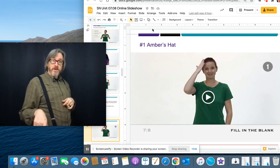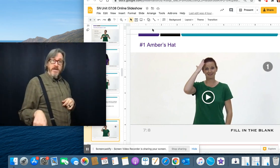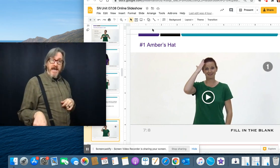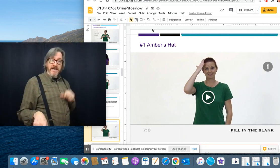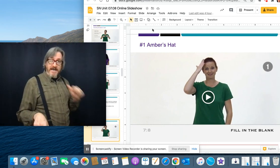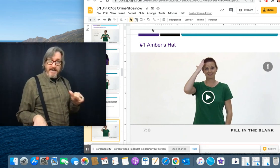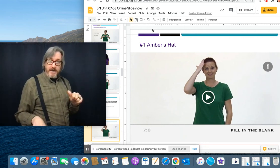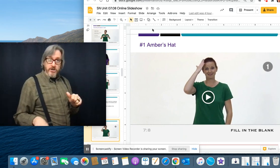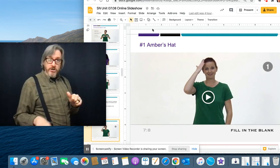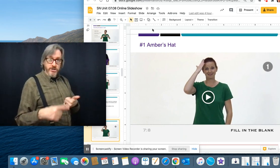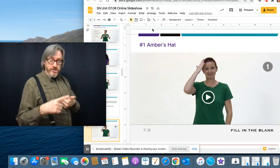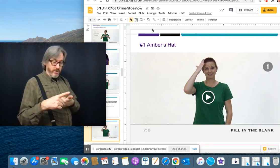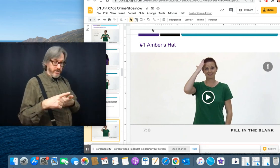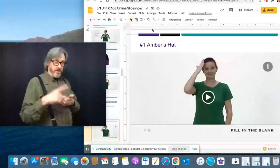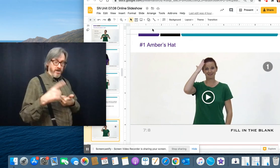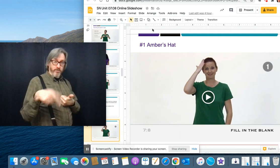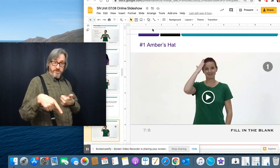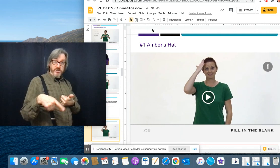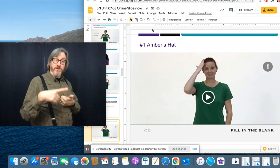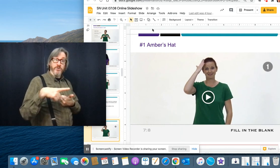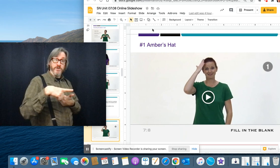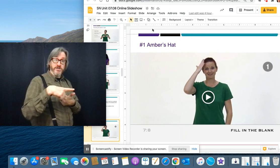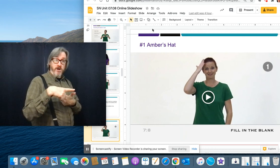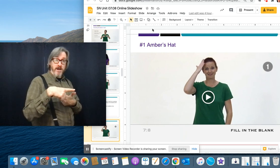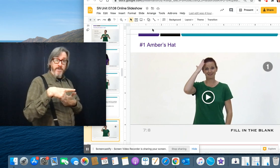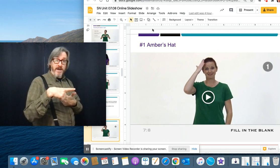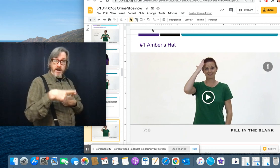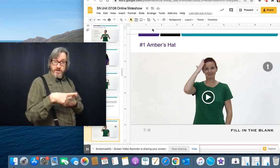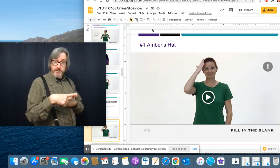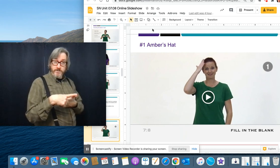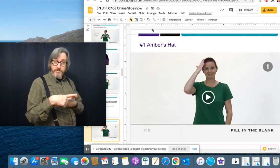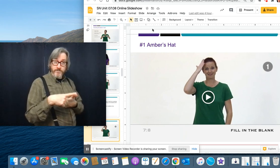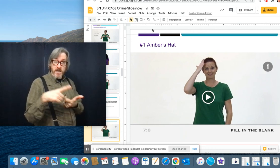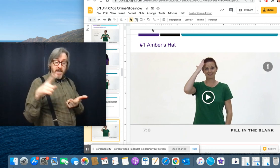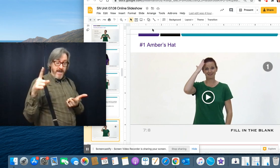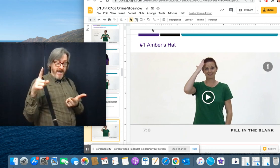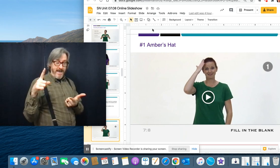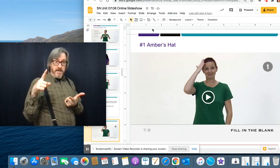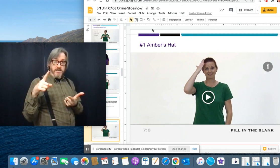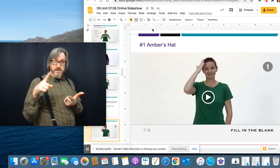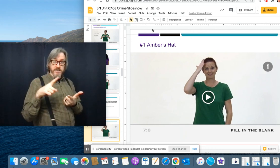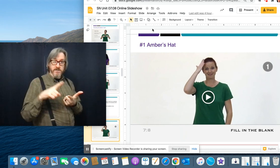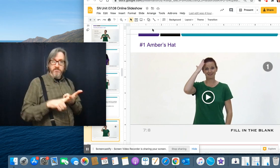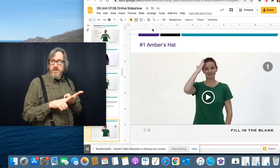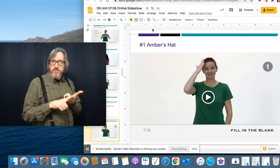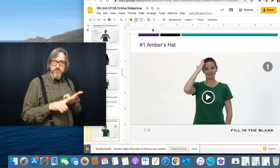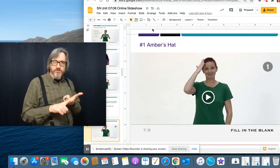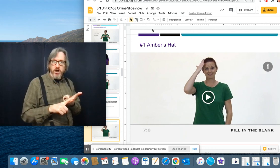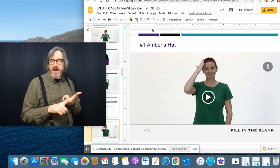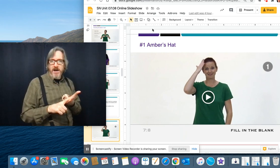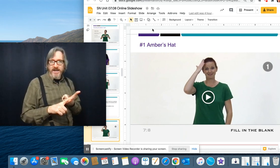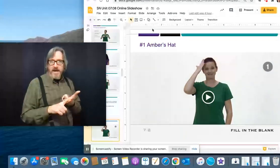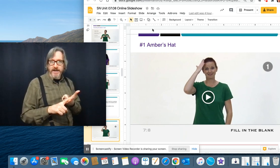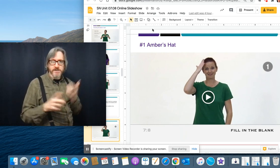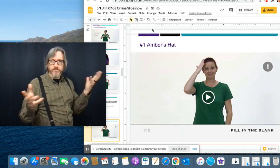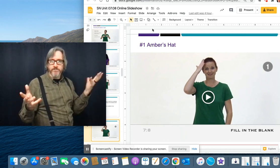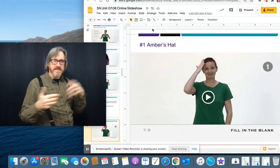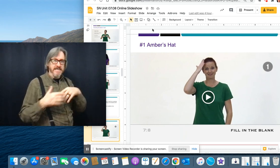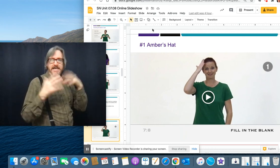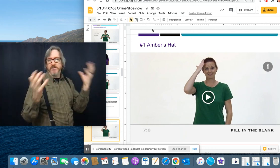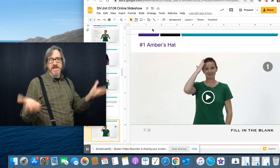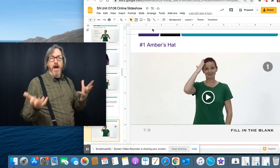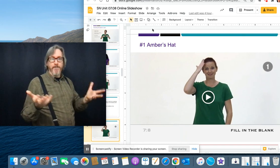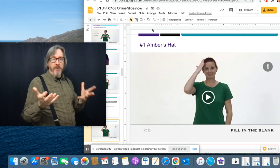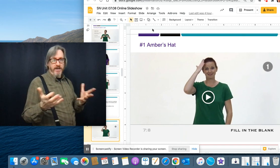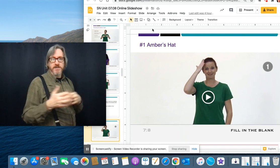video and in it, she's going, the person's going to describe an object and talk about how they got it, some